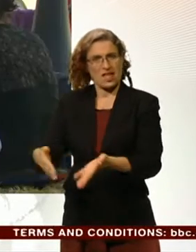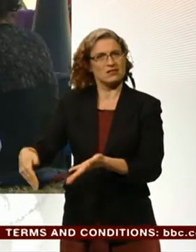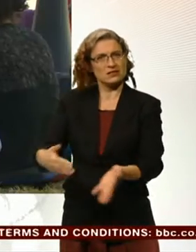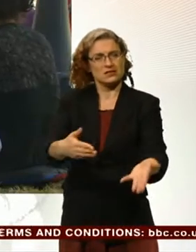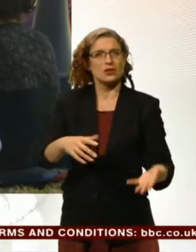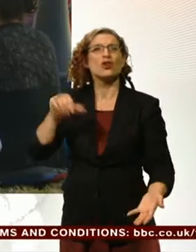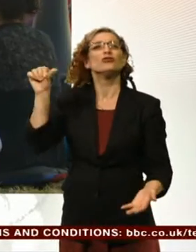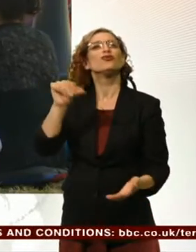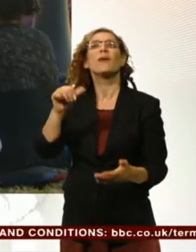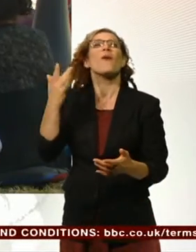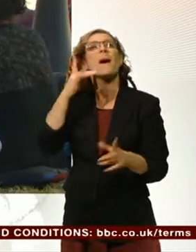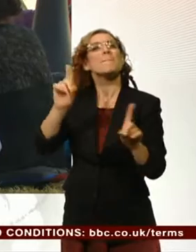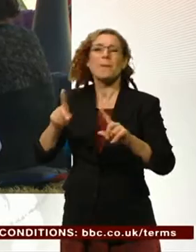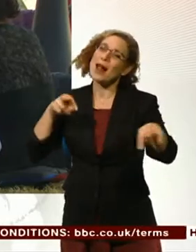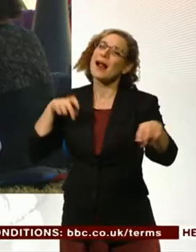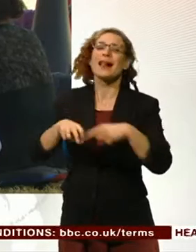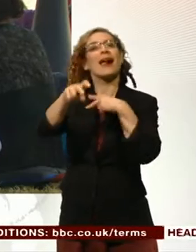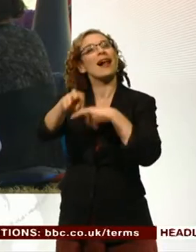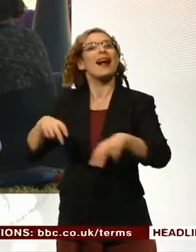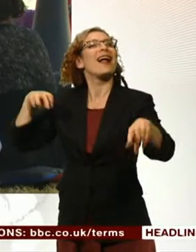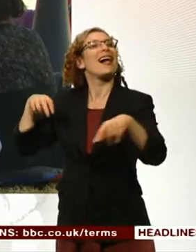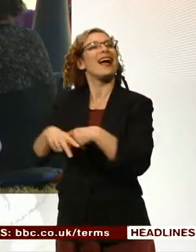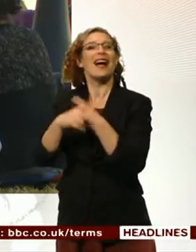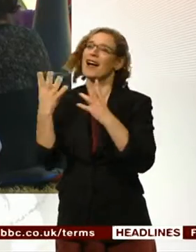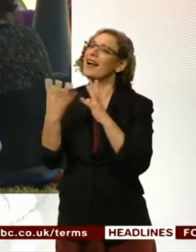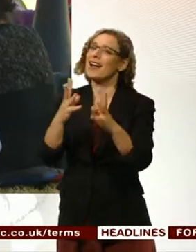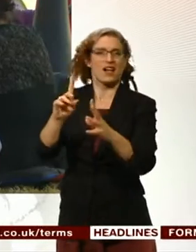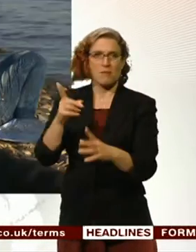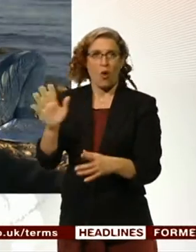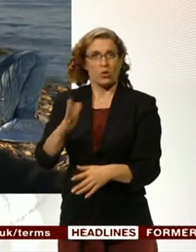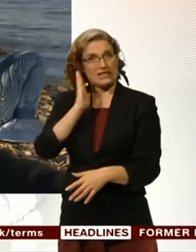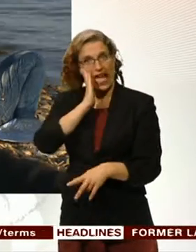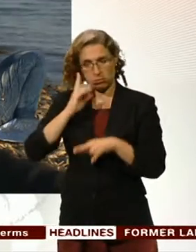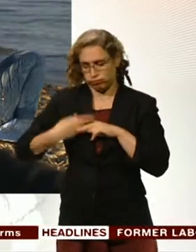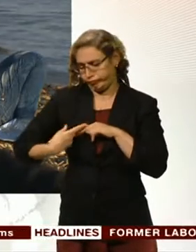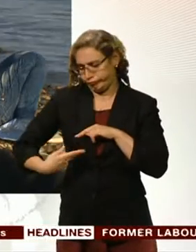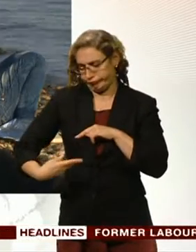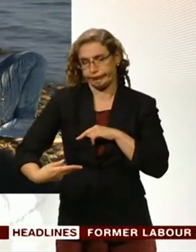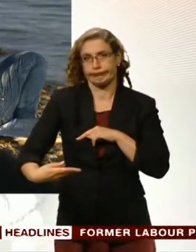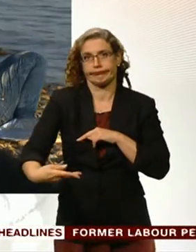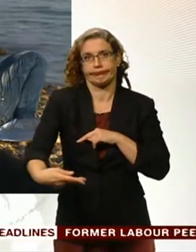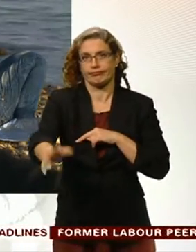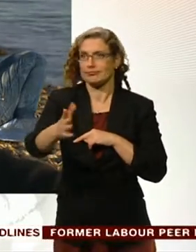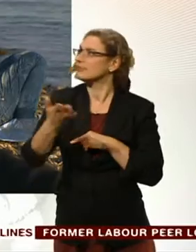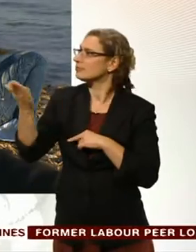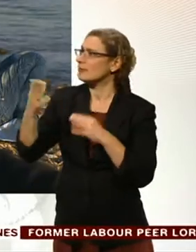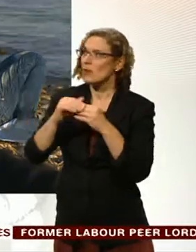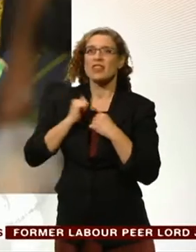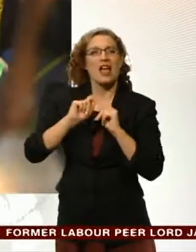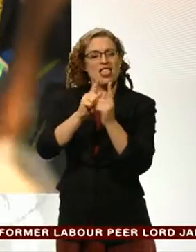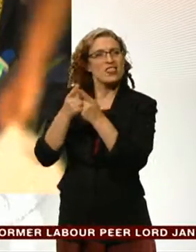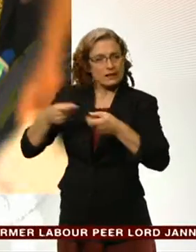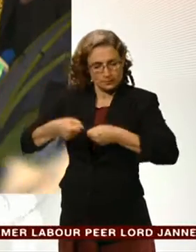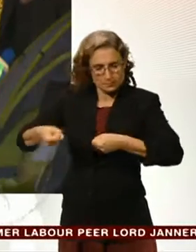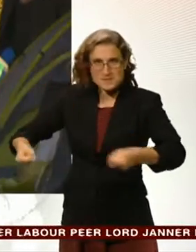expect tourists to walk up and down. There were families, children, all lying there amid all of the luggage. This is a